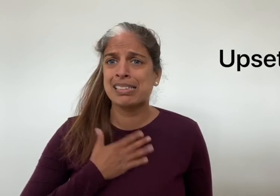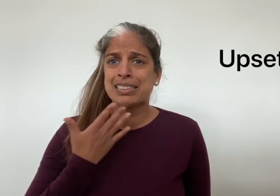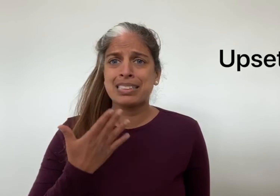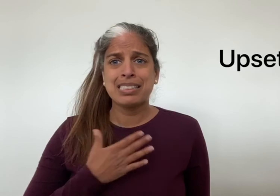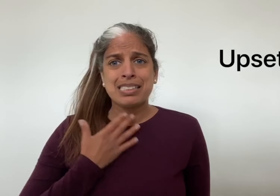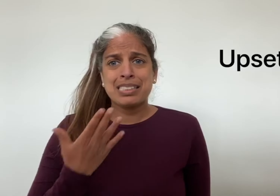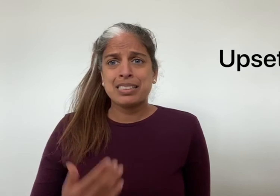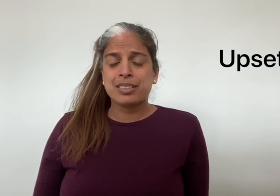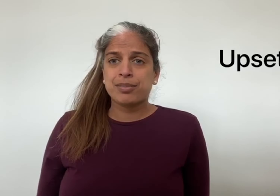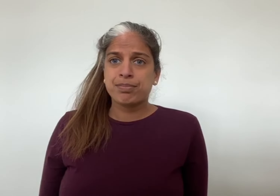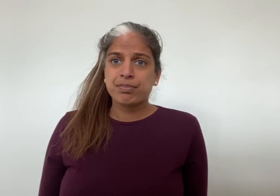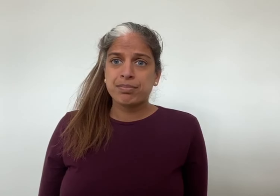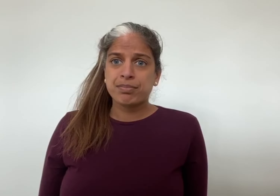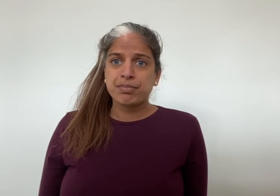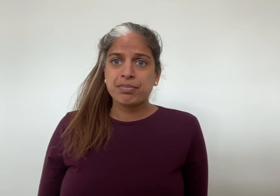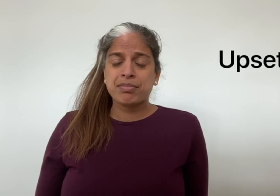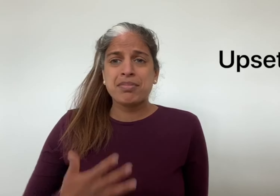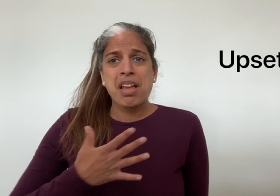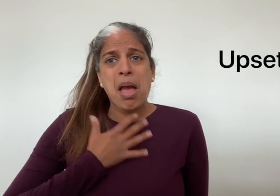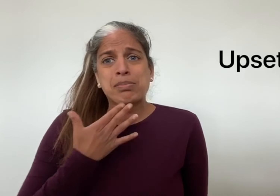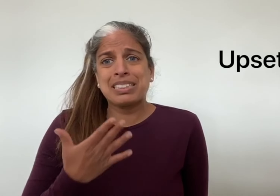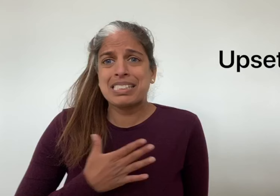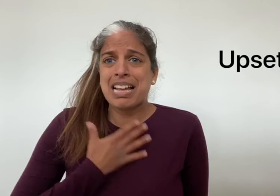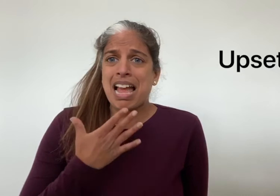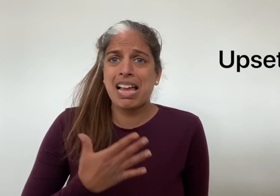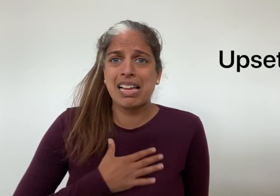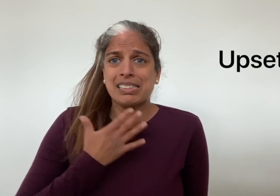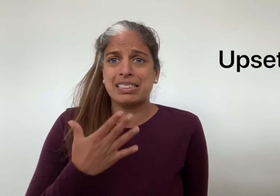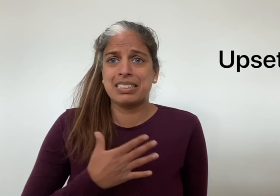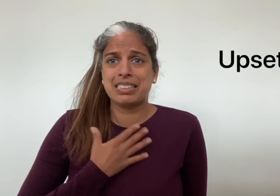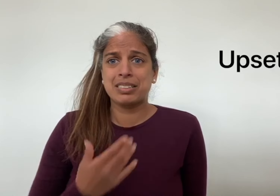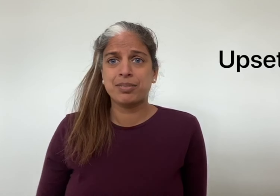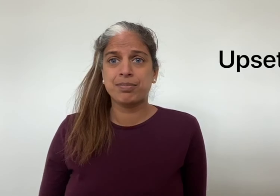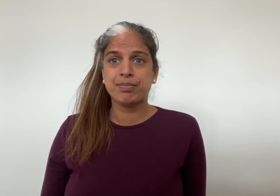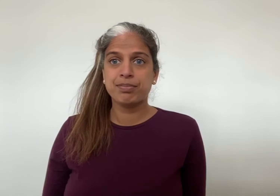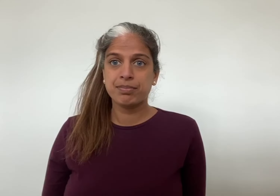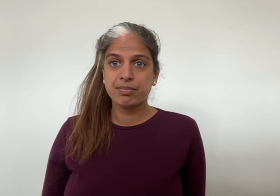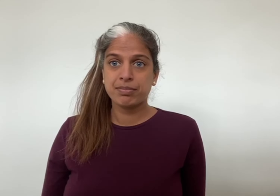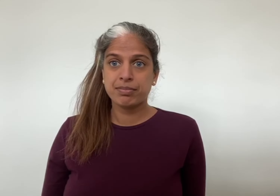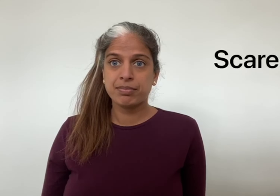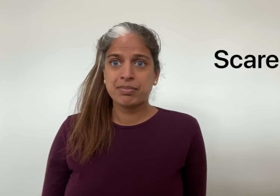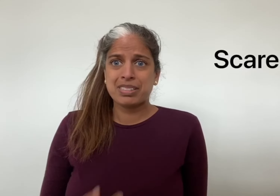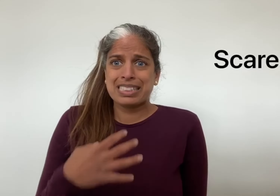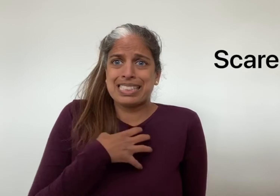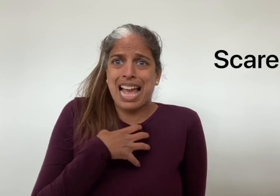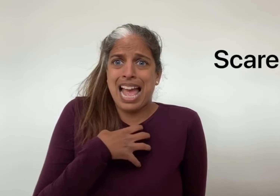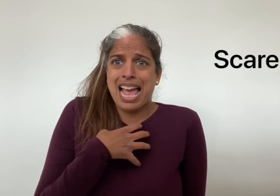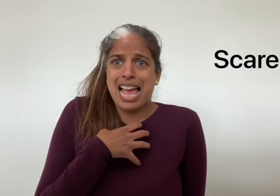upset scared